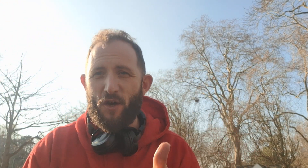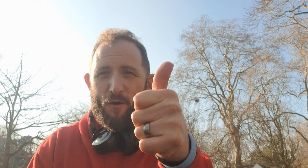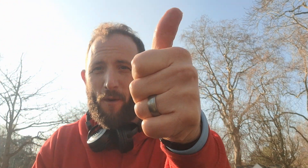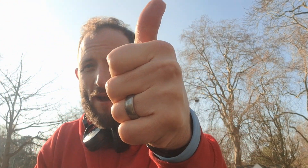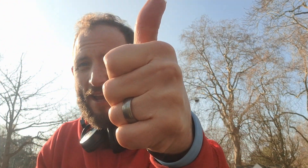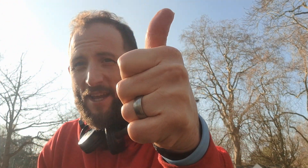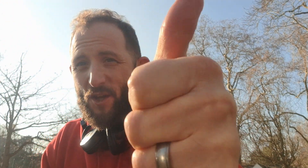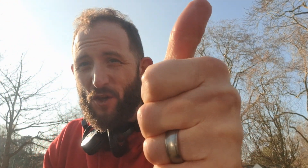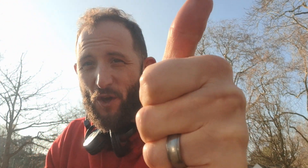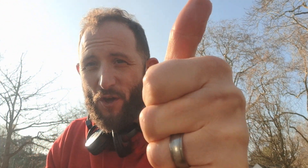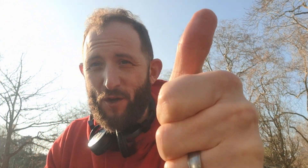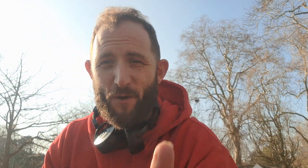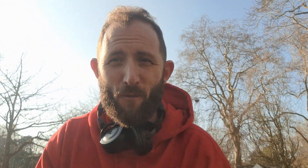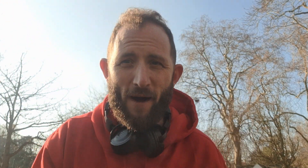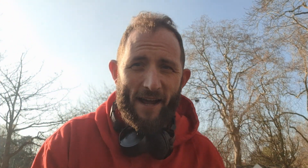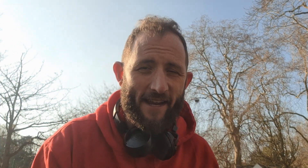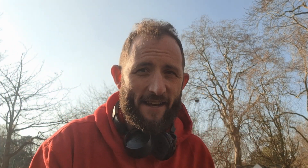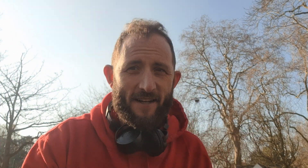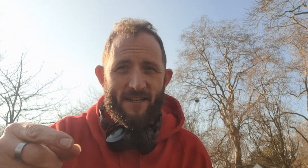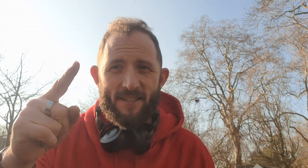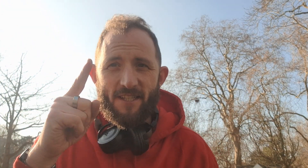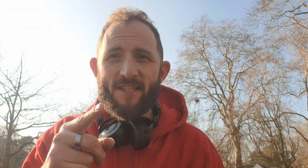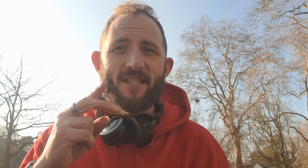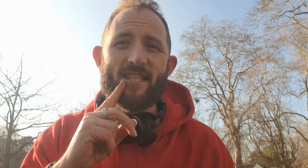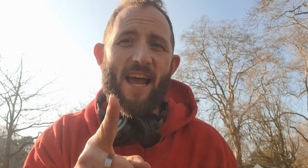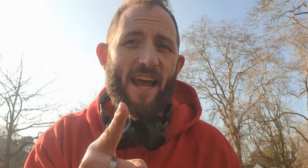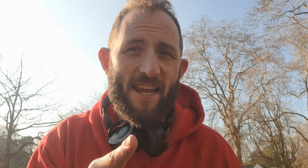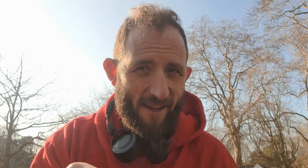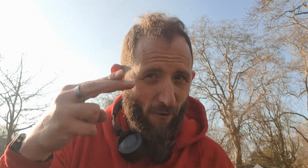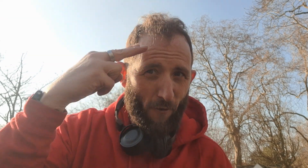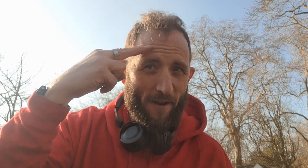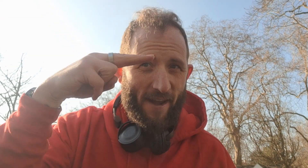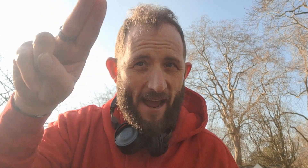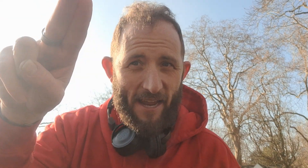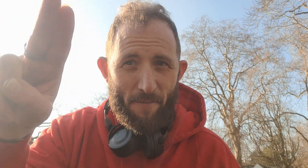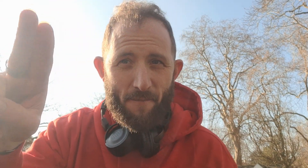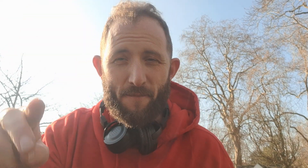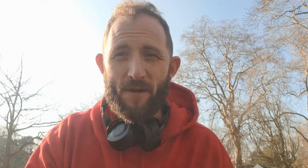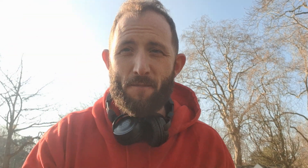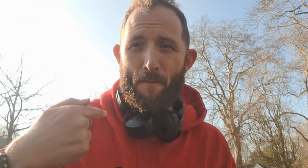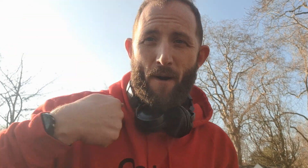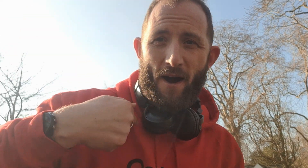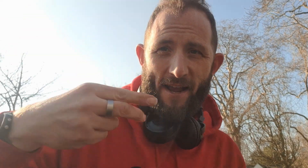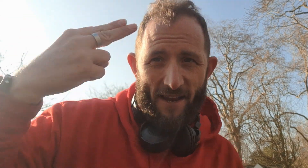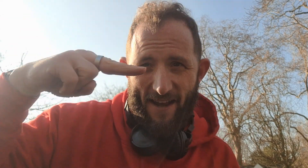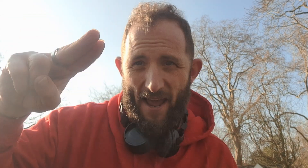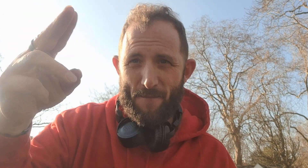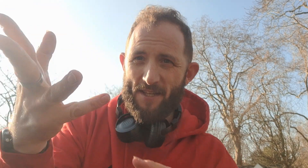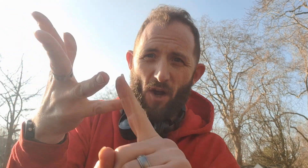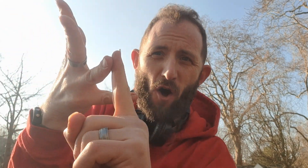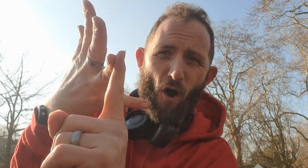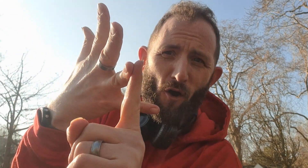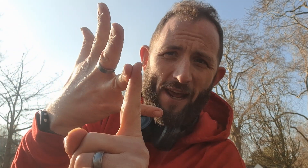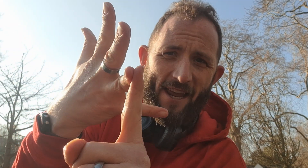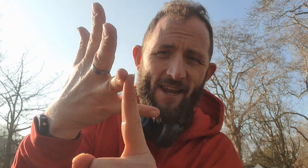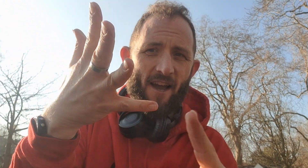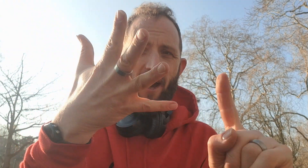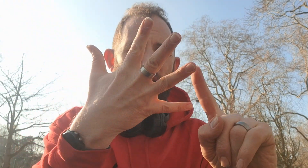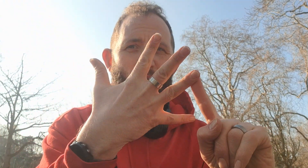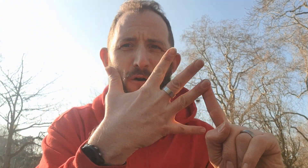good way good way to say your name my name is Ollie O